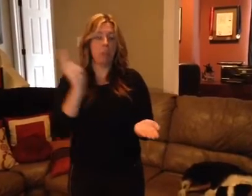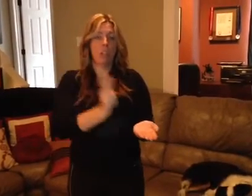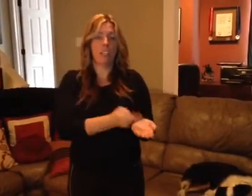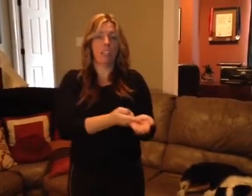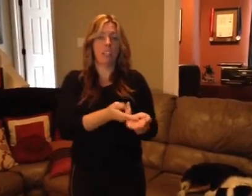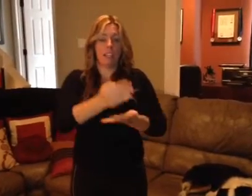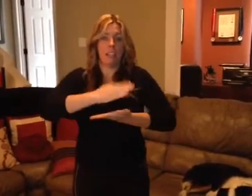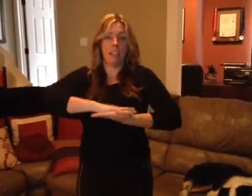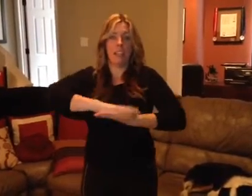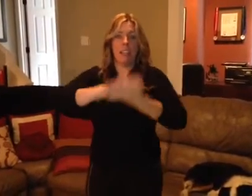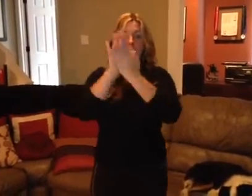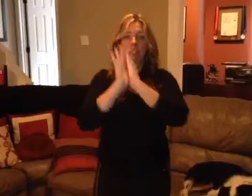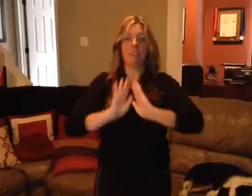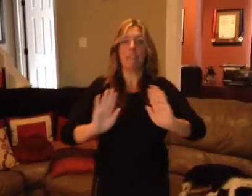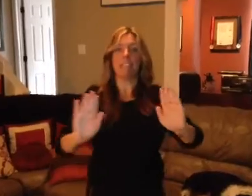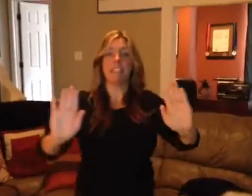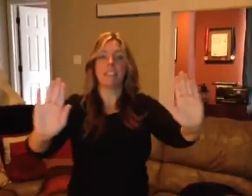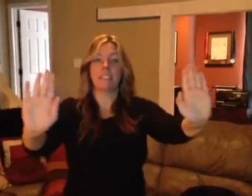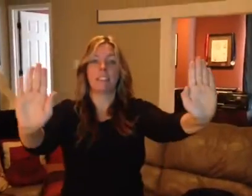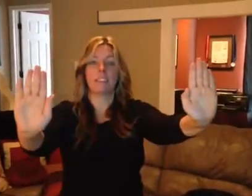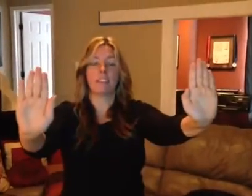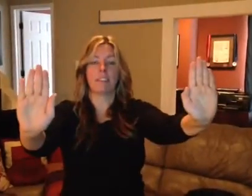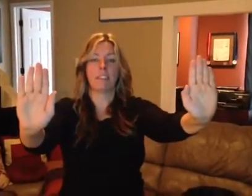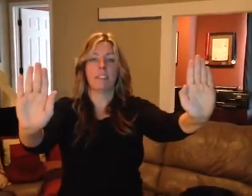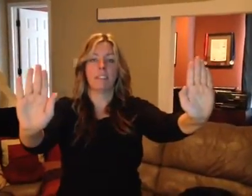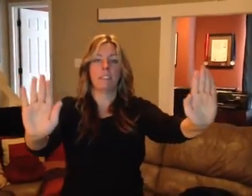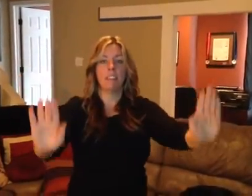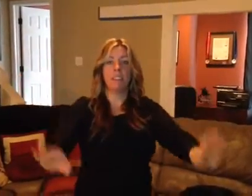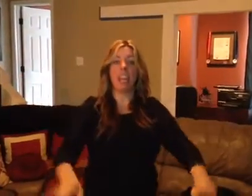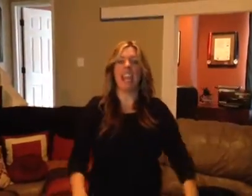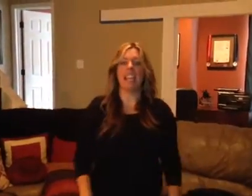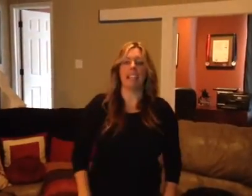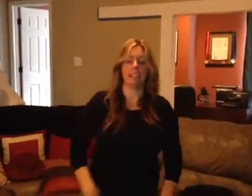is peace. Chains